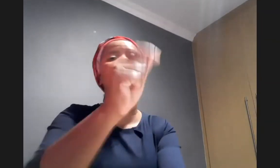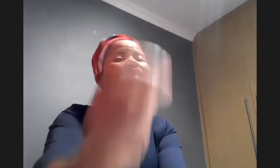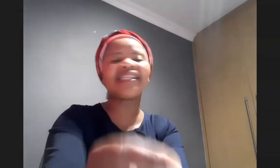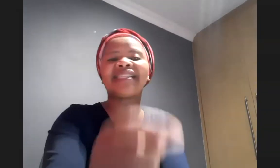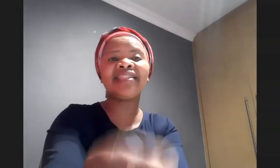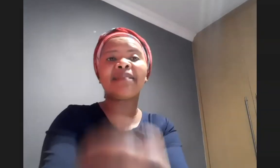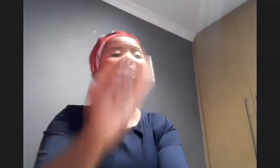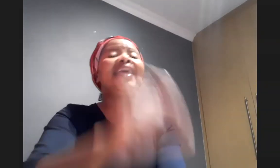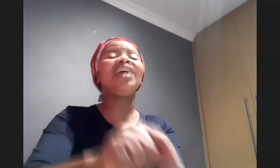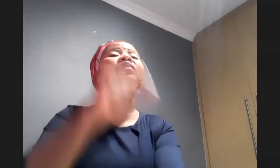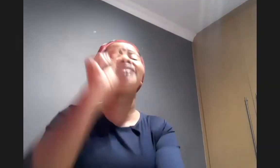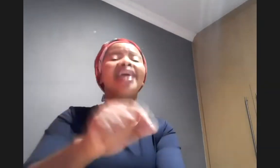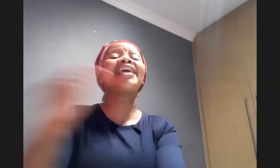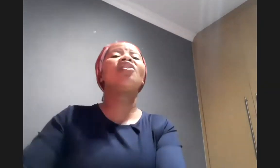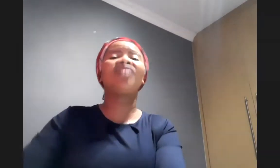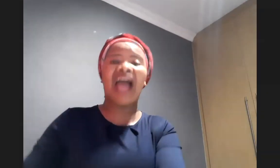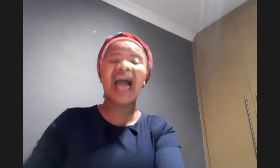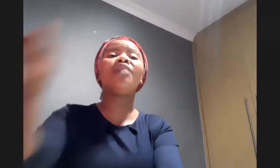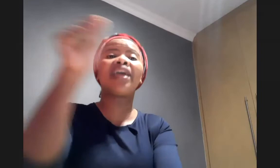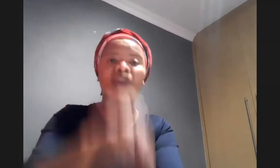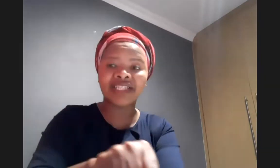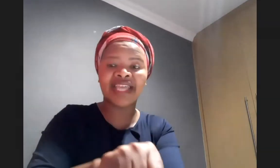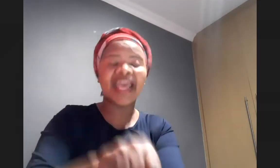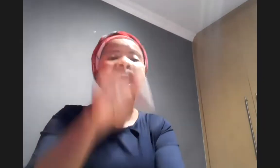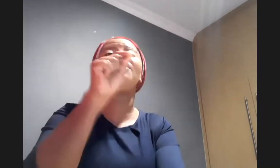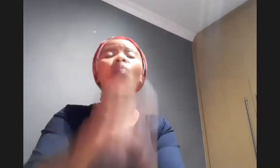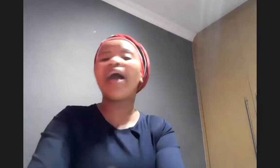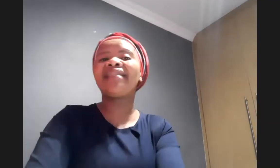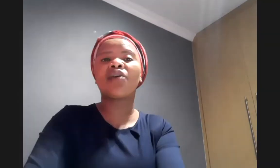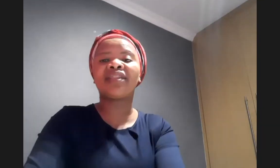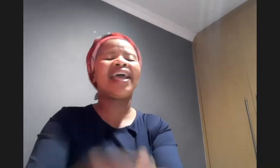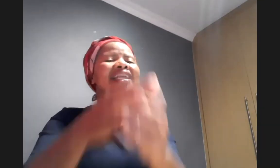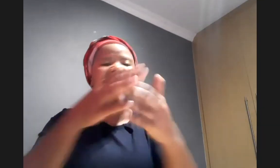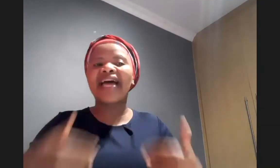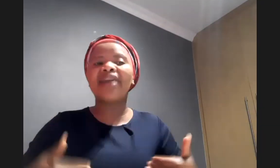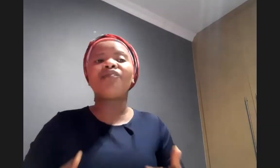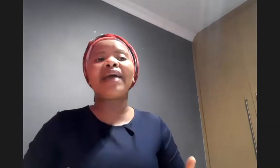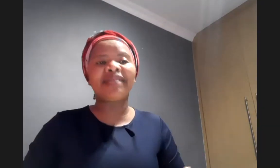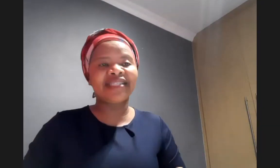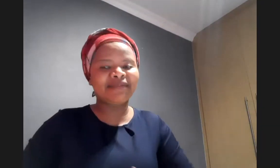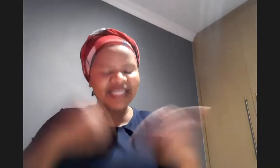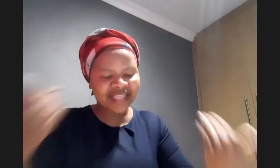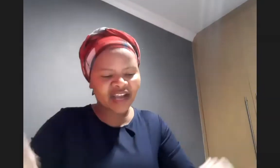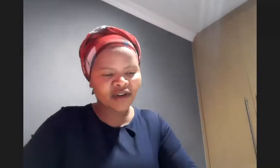jesus in them he will take care of the how they got there and the why they got there that's none of my business please take note